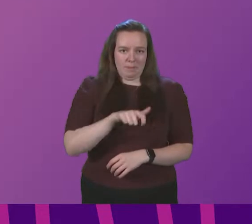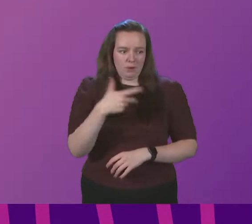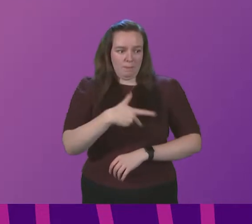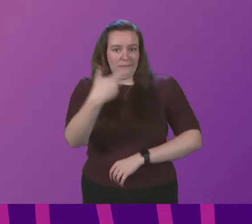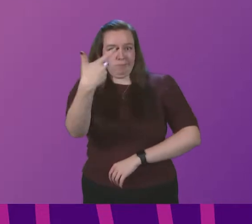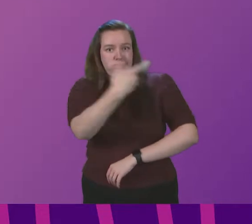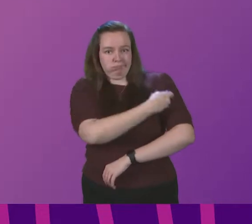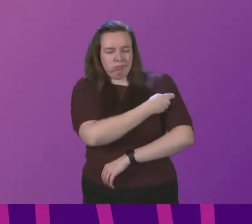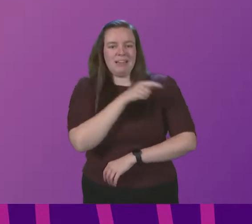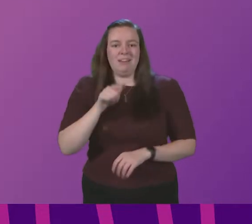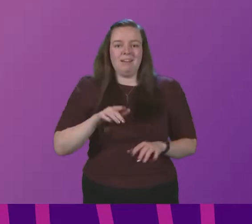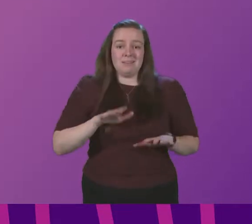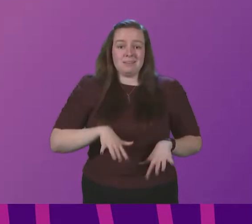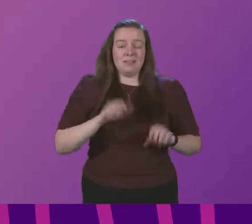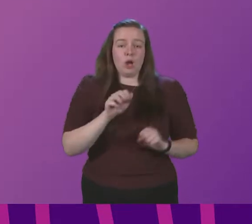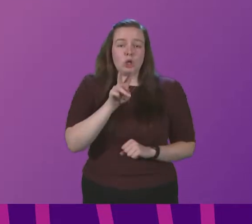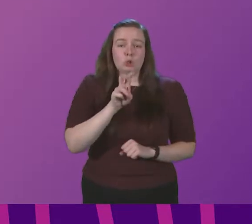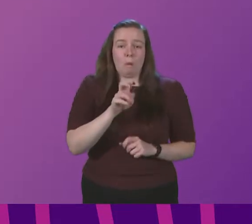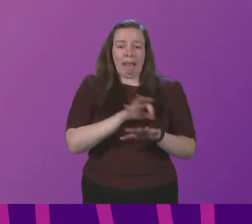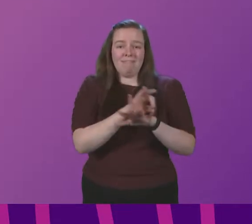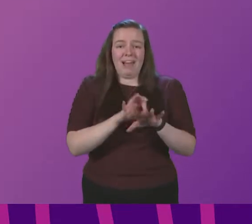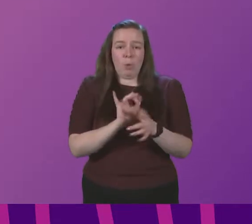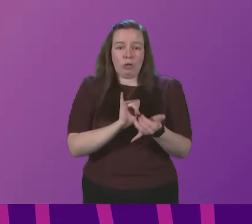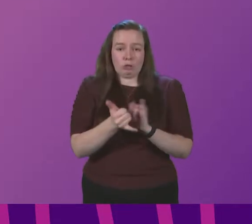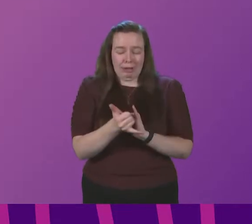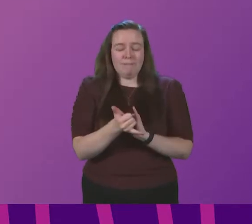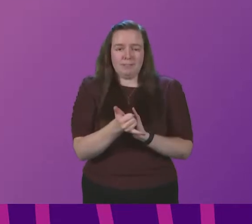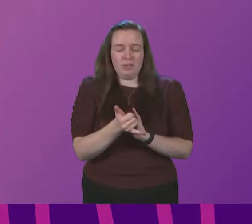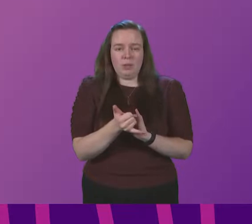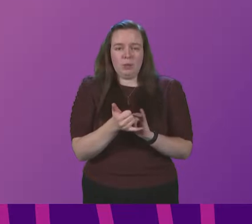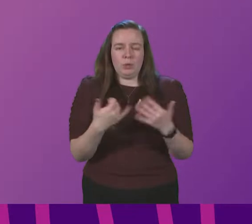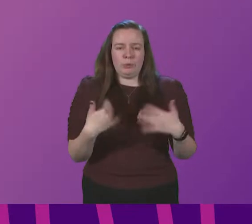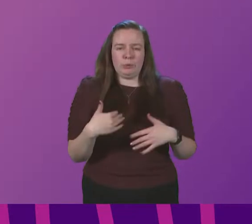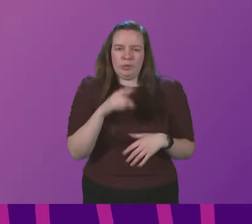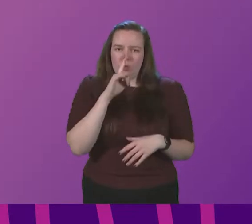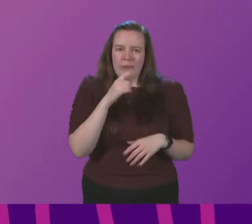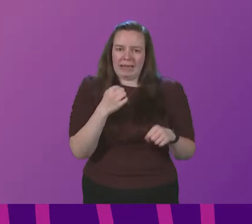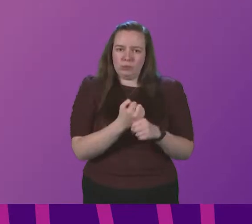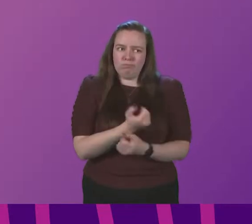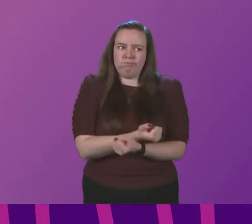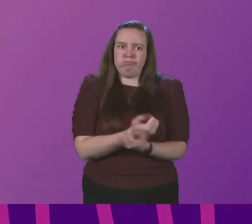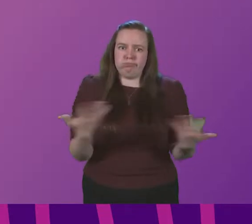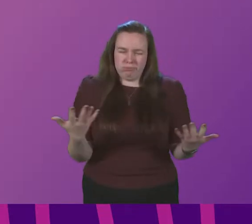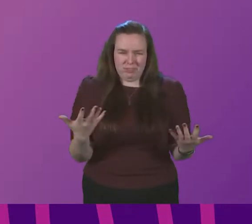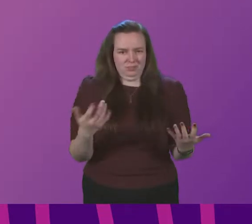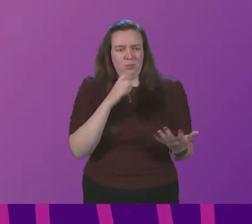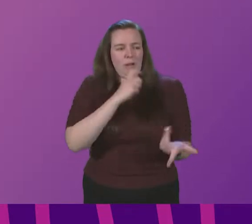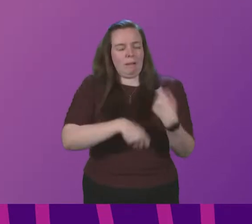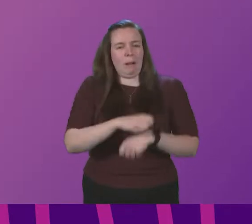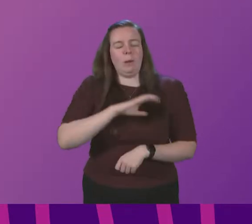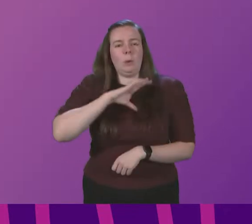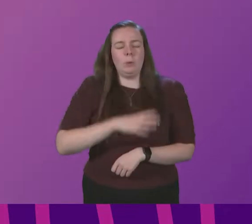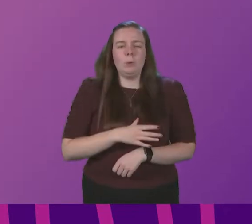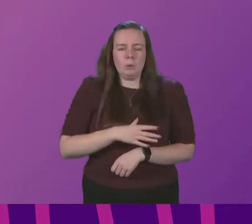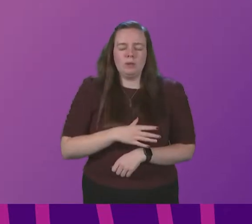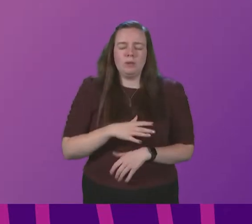arm was at the start of a 12 hour shift now you are not going to be able to do too many of them without getting exhausted so